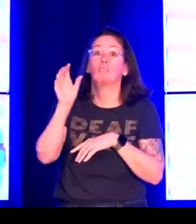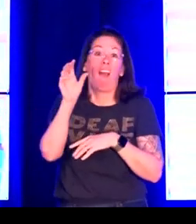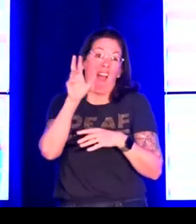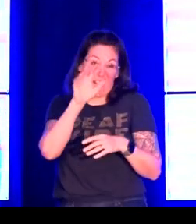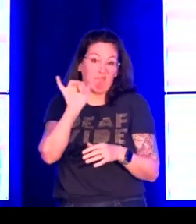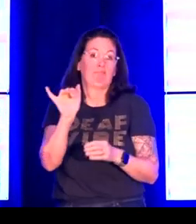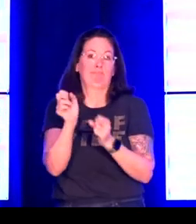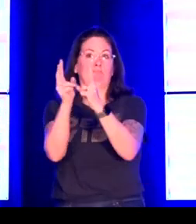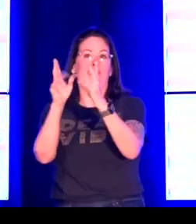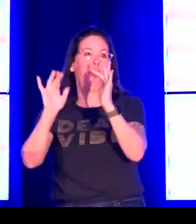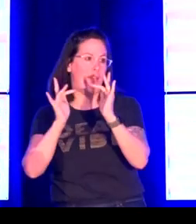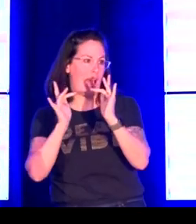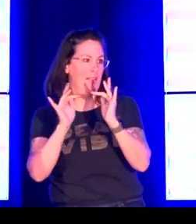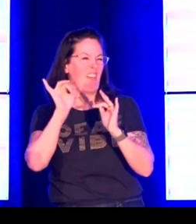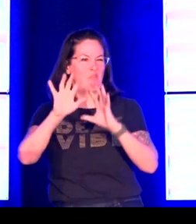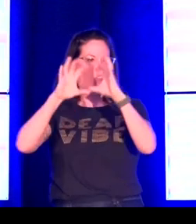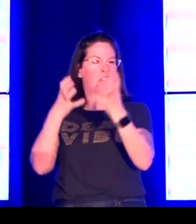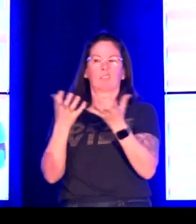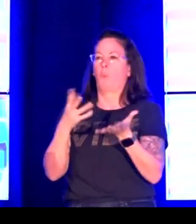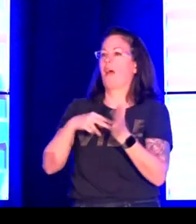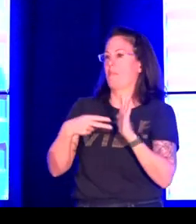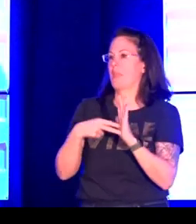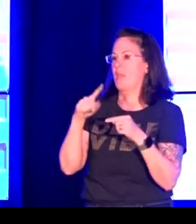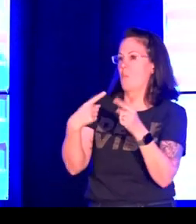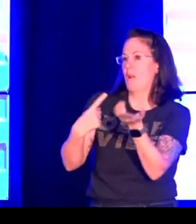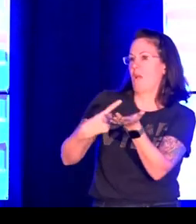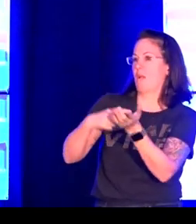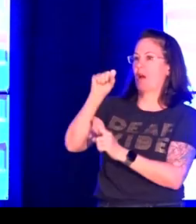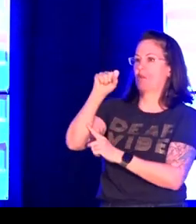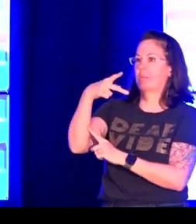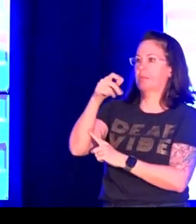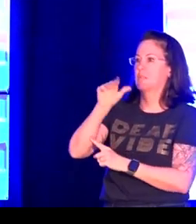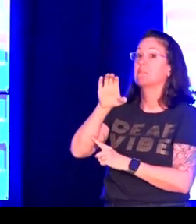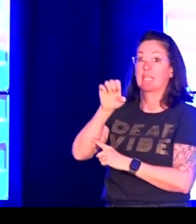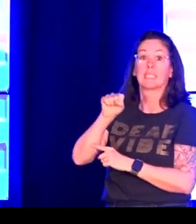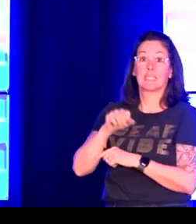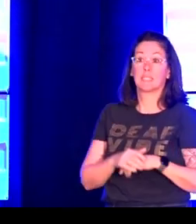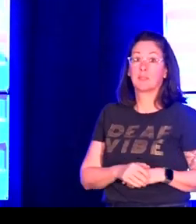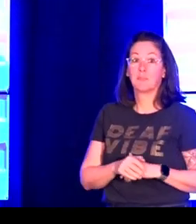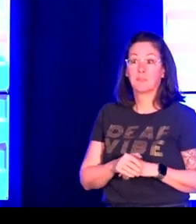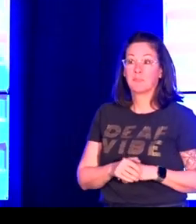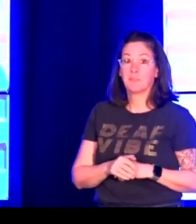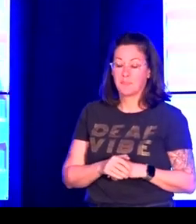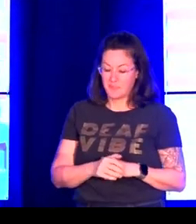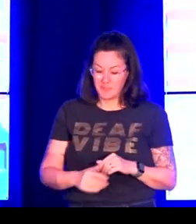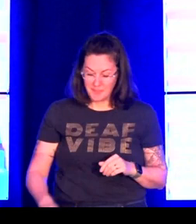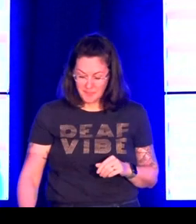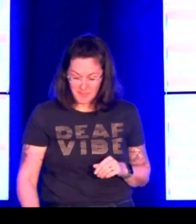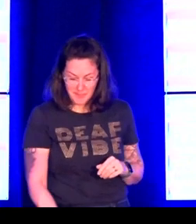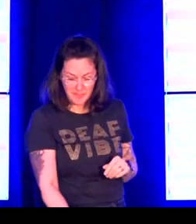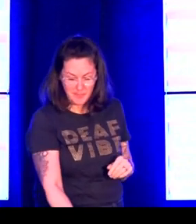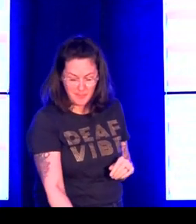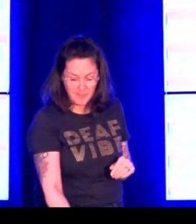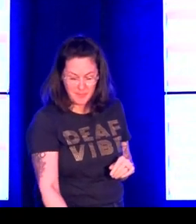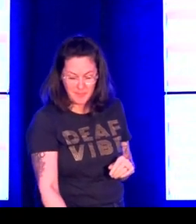and also the publication spaces that exist when we share our work, and the online networks. All of those are the